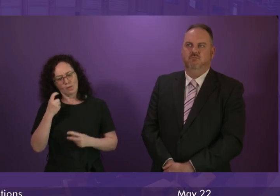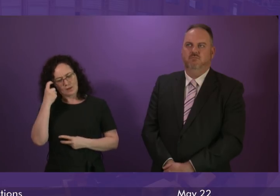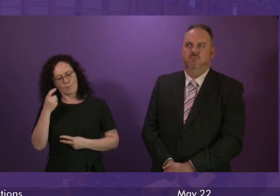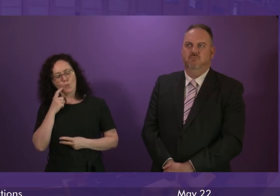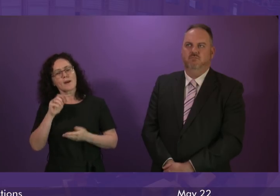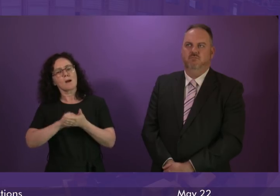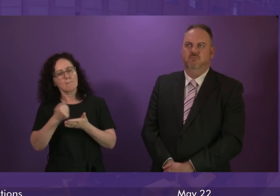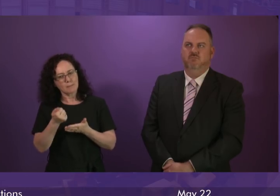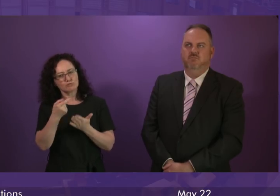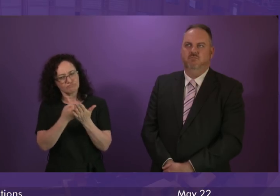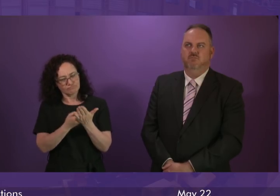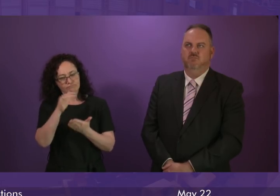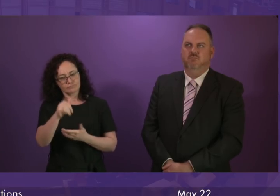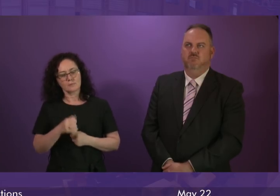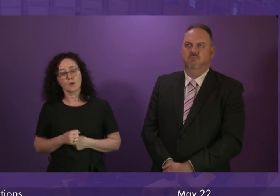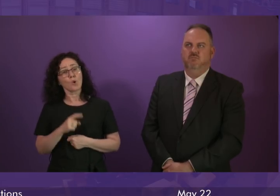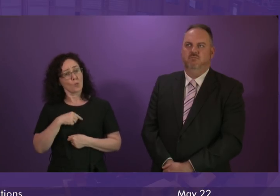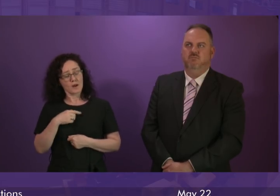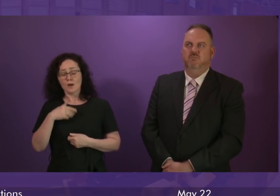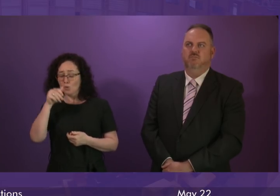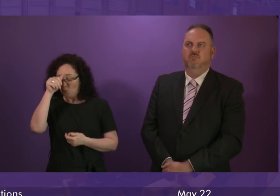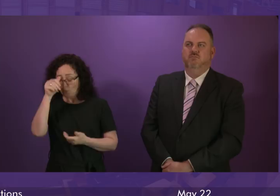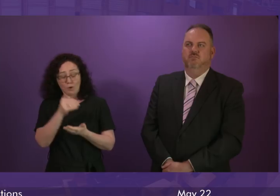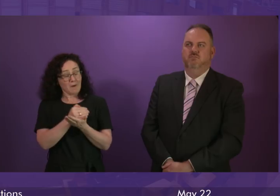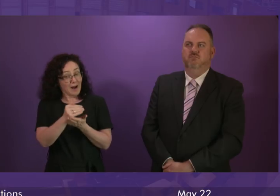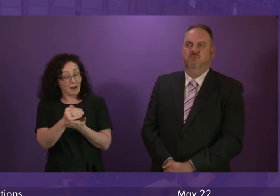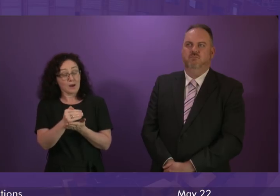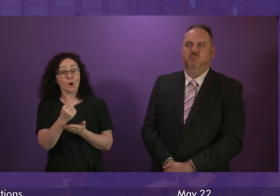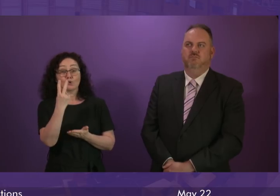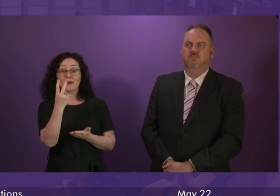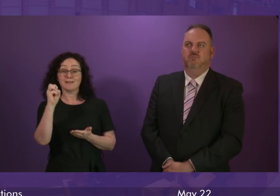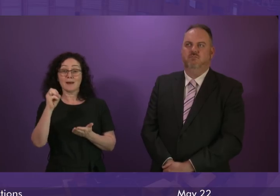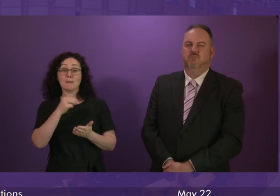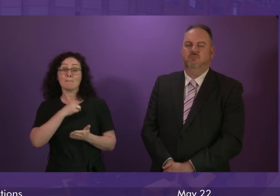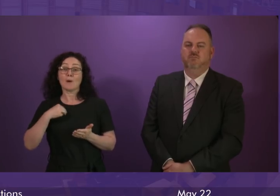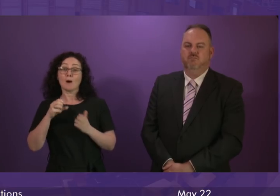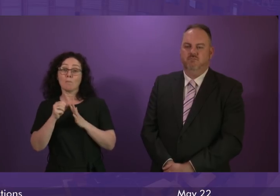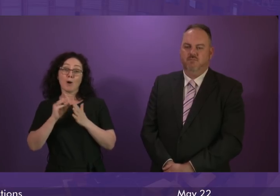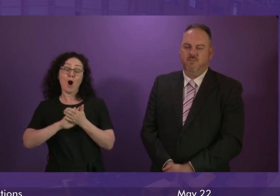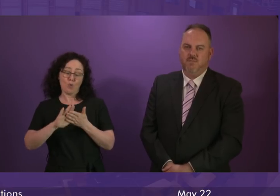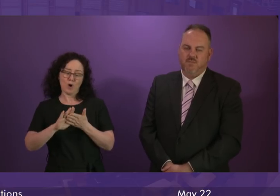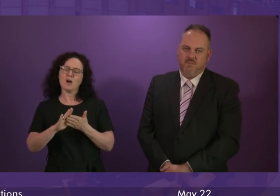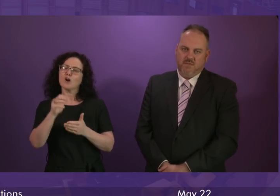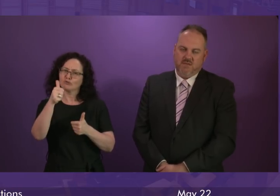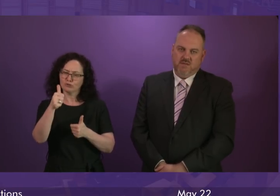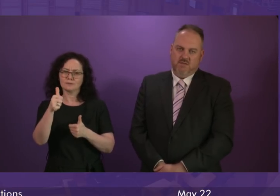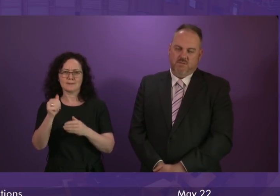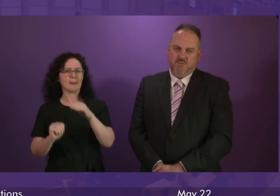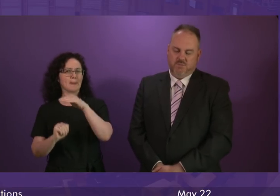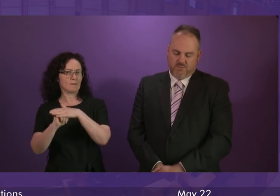We've always been clear that 20 miles per hour speed limits are a good idea when implemented in the right environment and obviously the bill